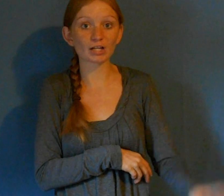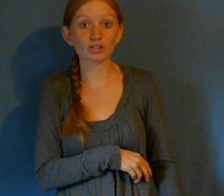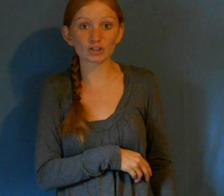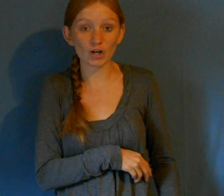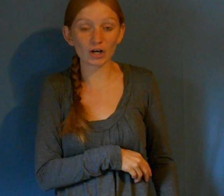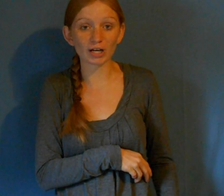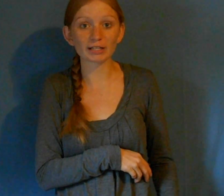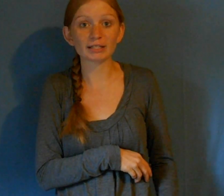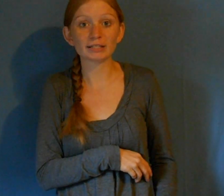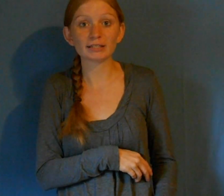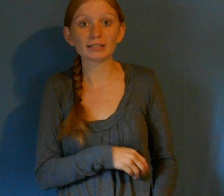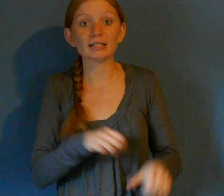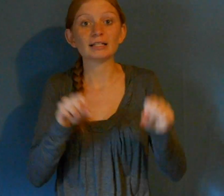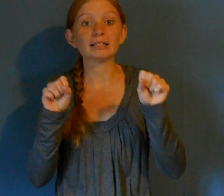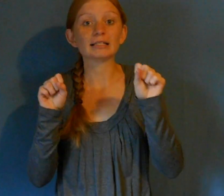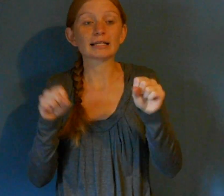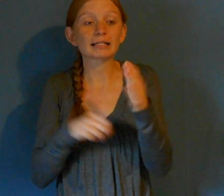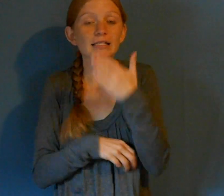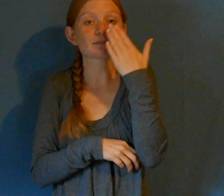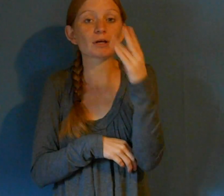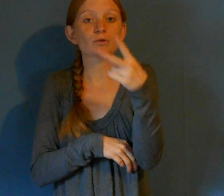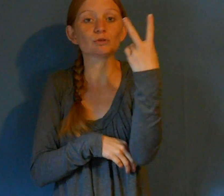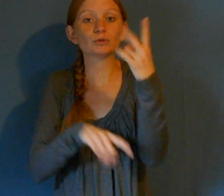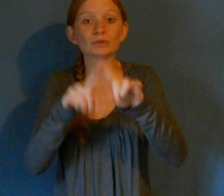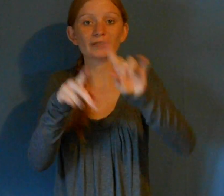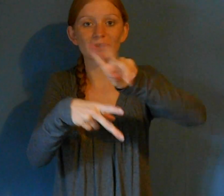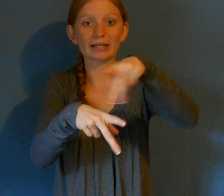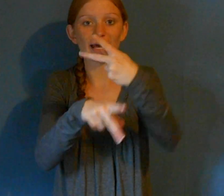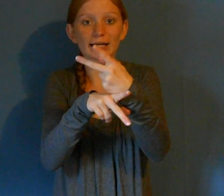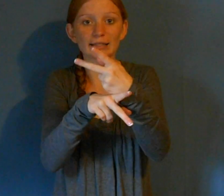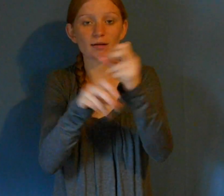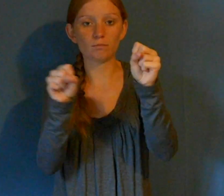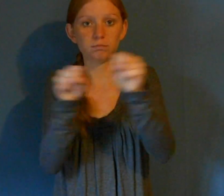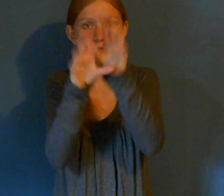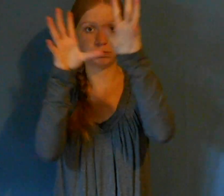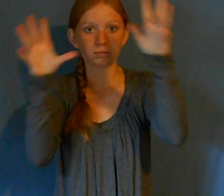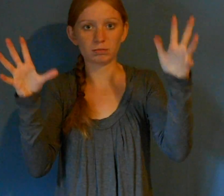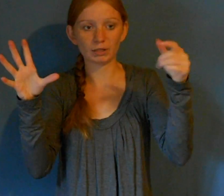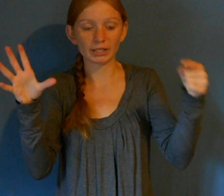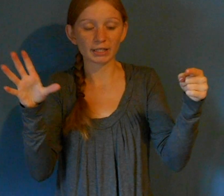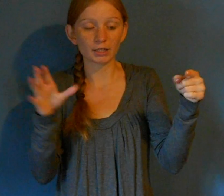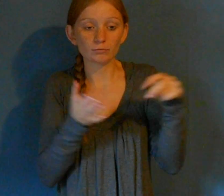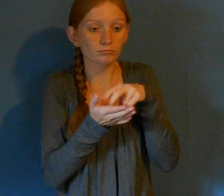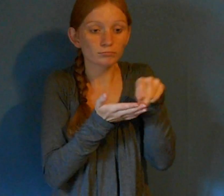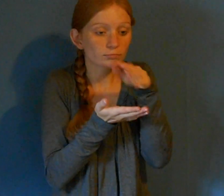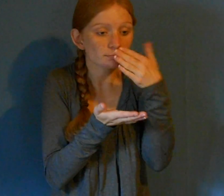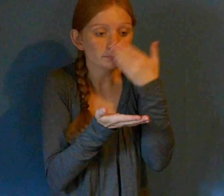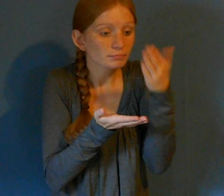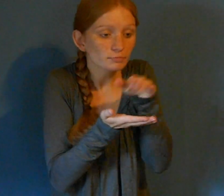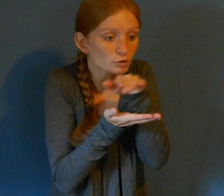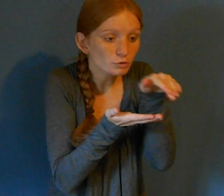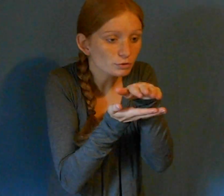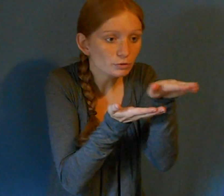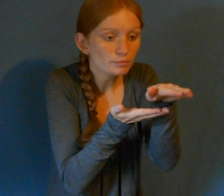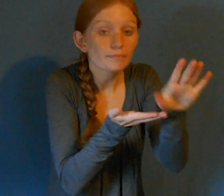kinds of bombs and saving his entire infantry. By warning the entire infantry that there was a bomb coming. And he also,